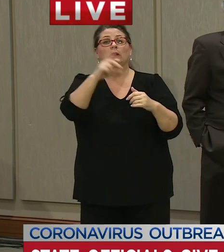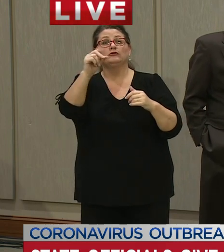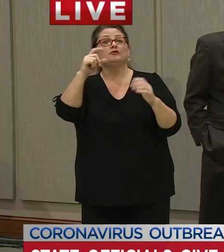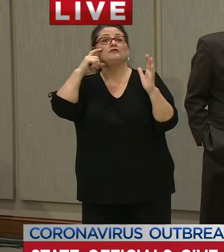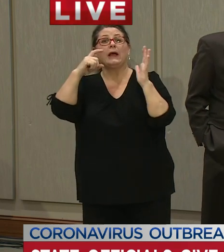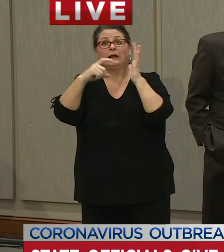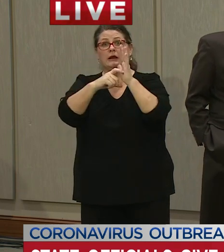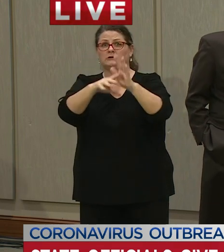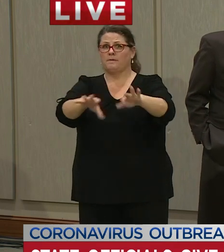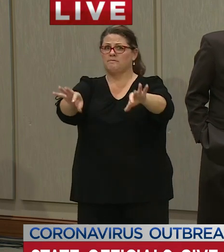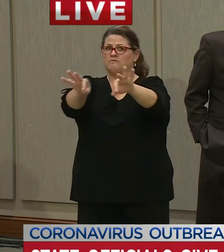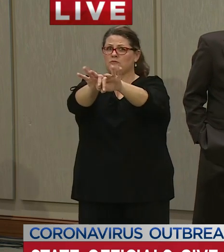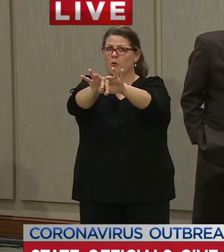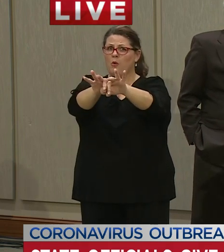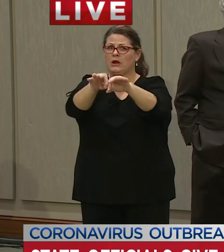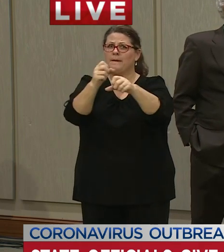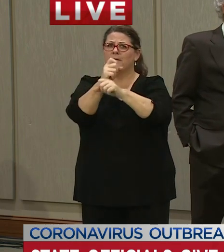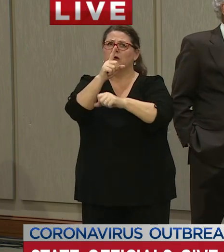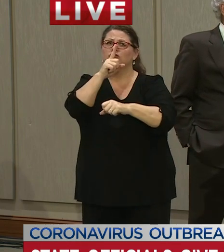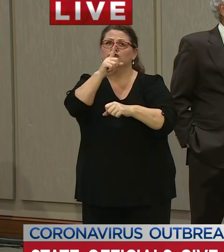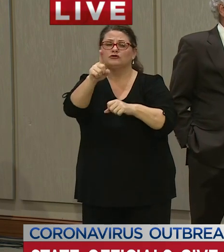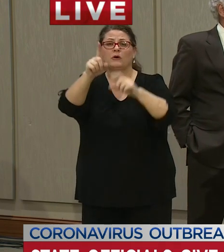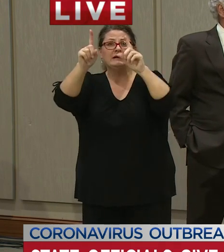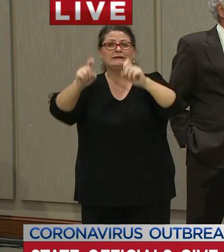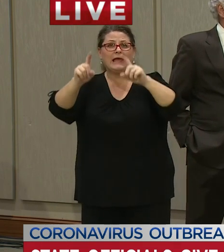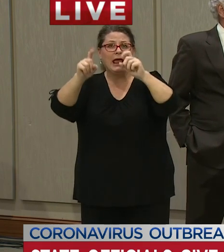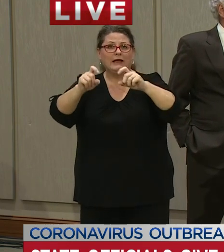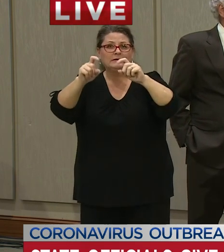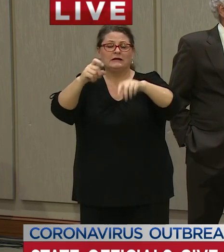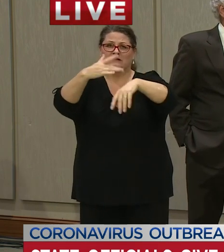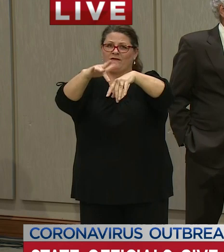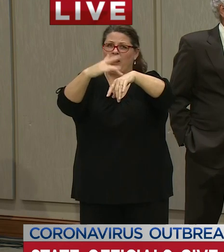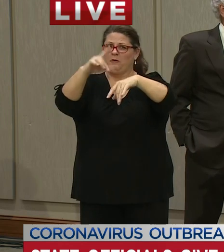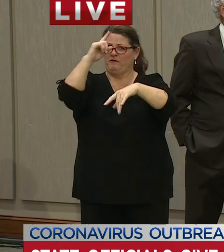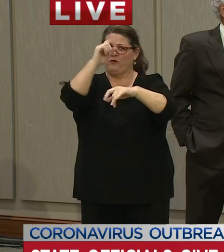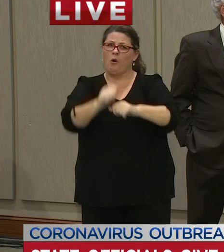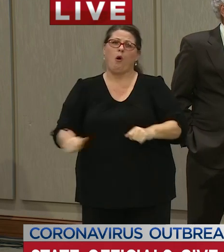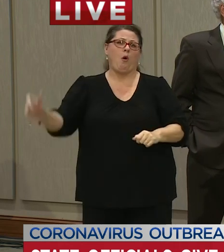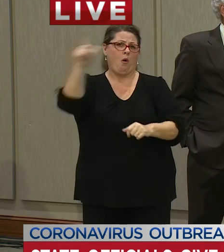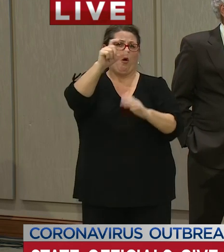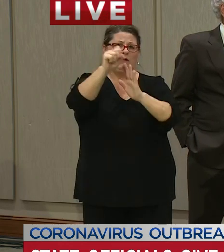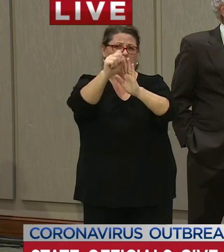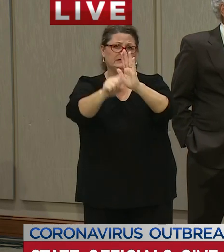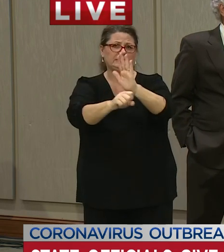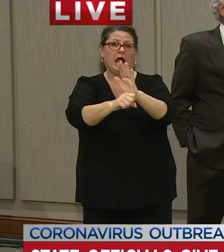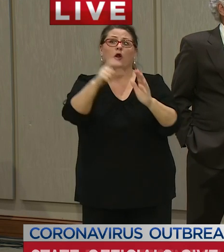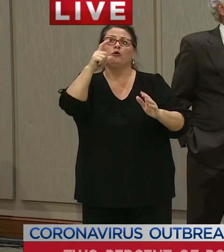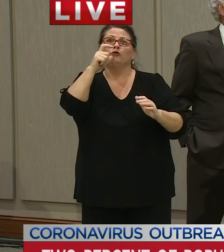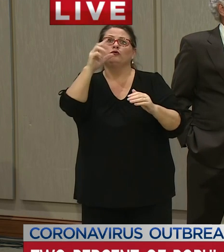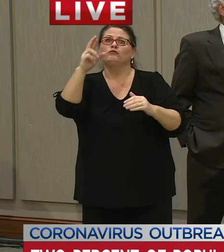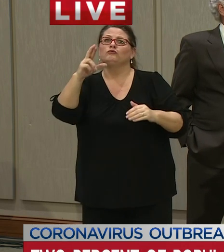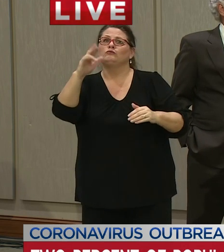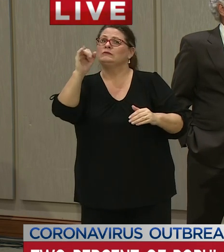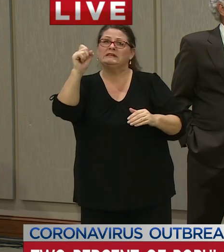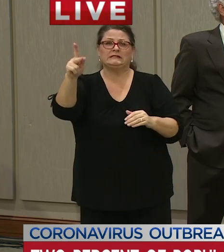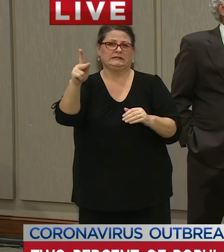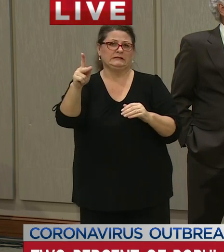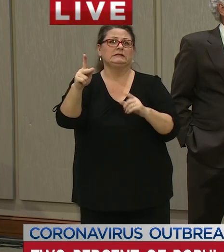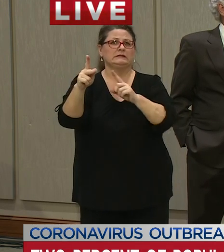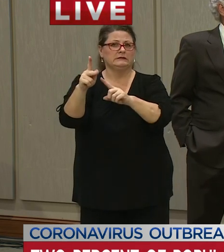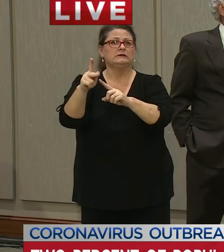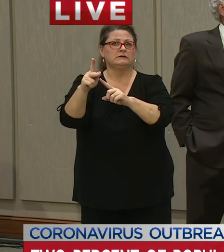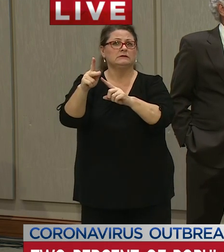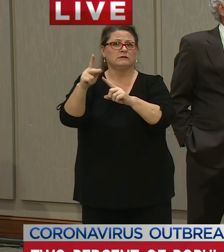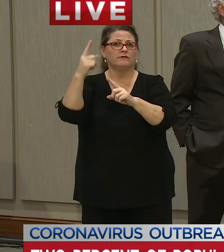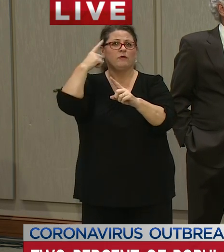the importance of increasing access to testing across our state especially for those at greatest risk for severe illness from this